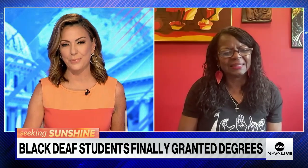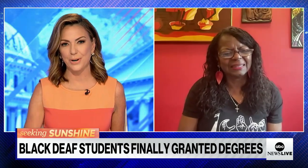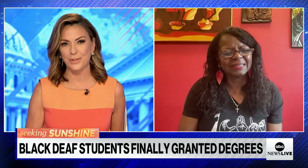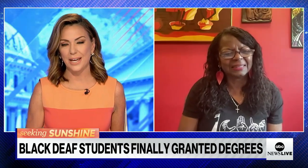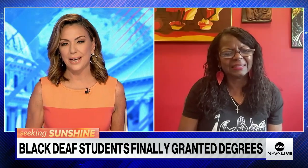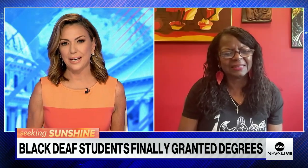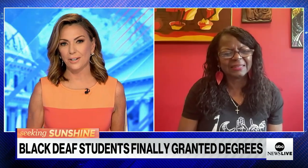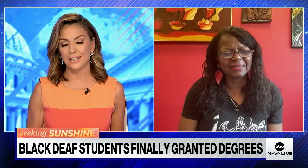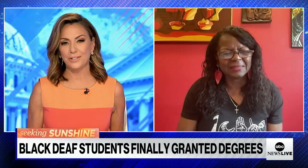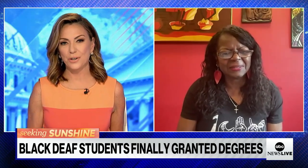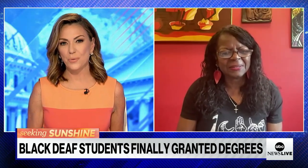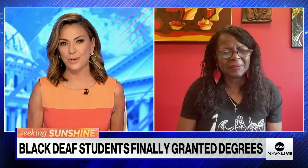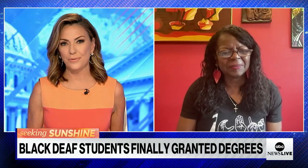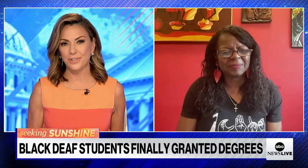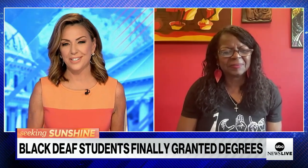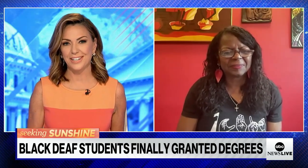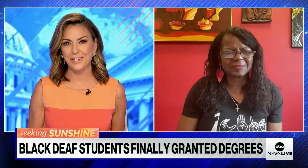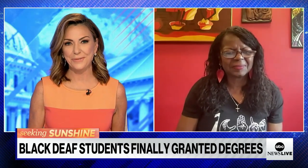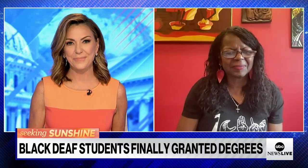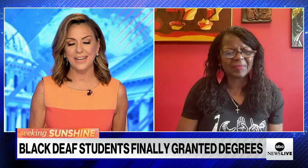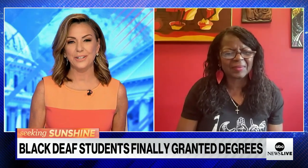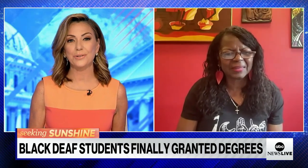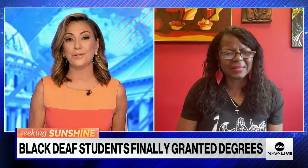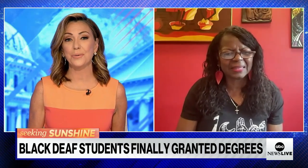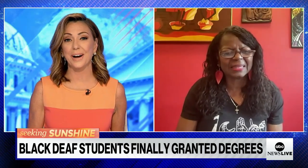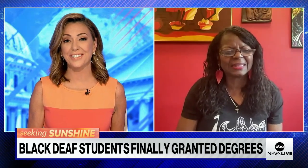you both. Carolyn, it's so wonderful to see you. Thank you so much.